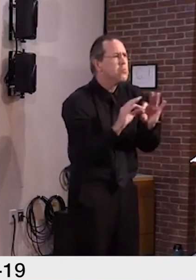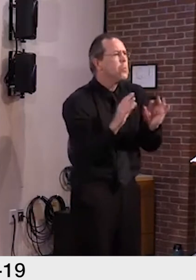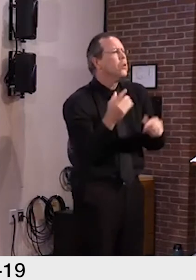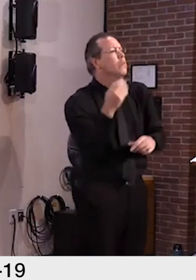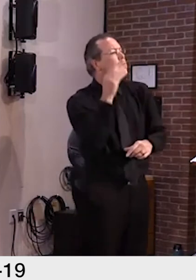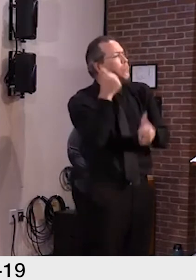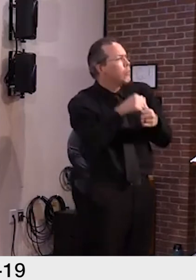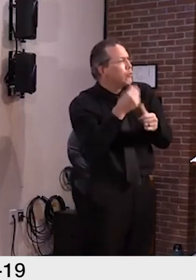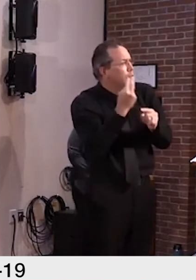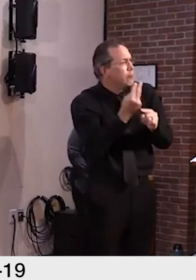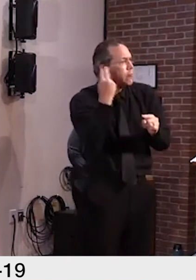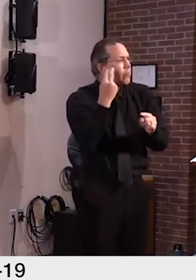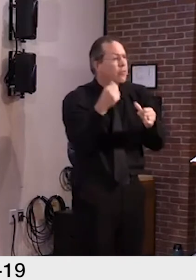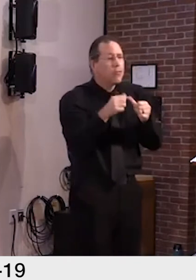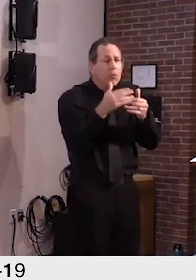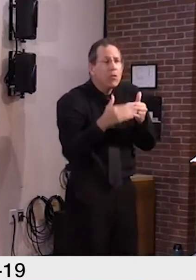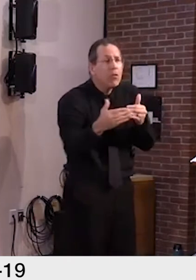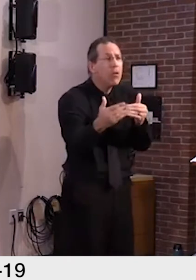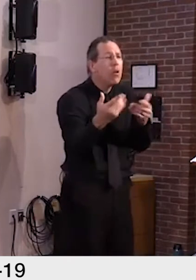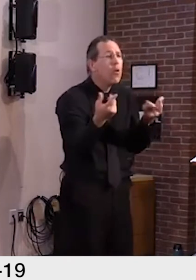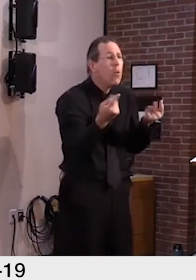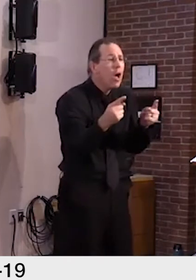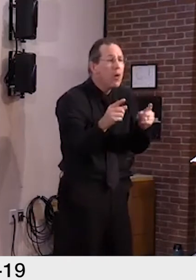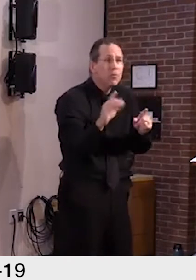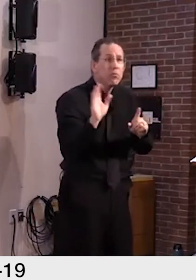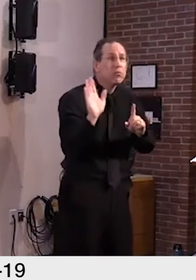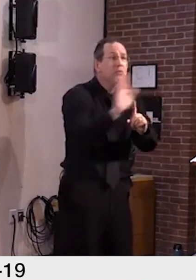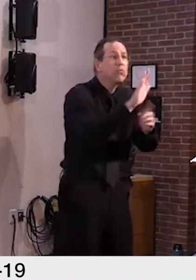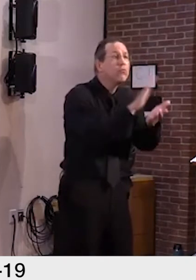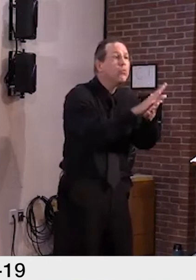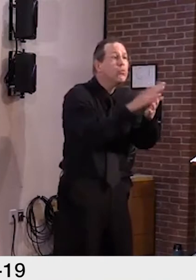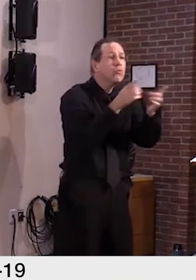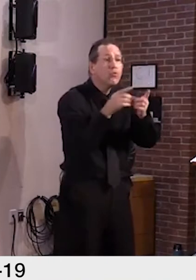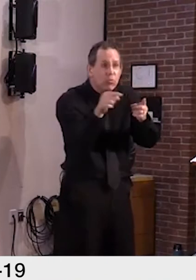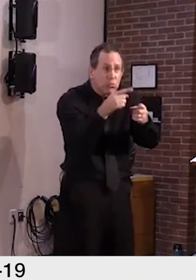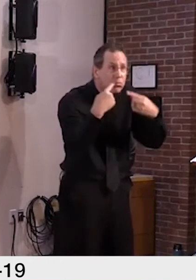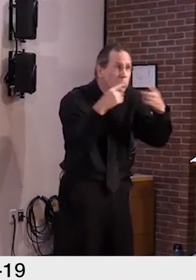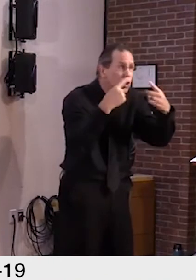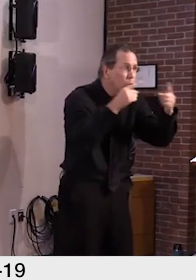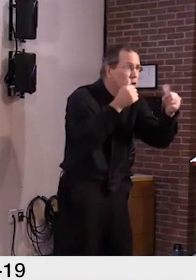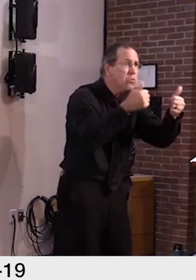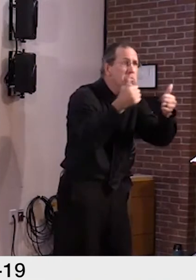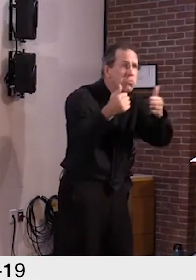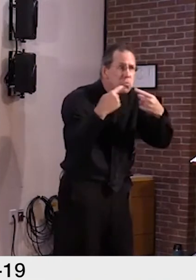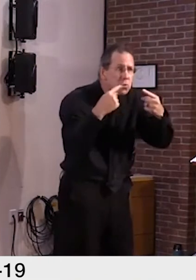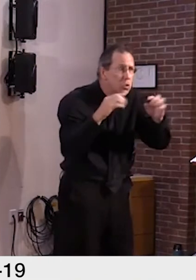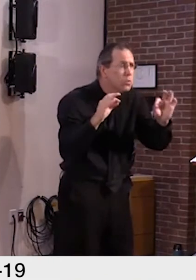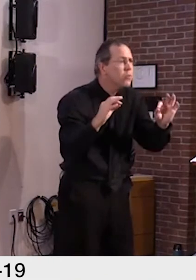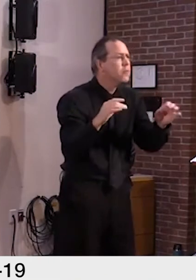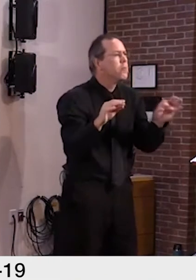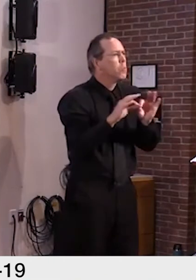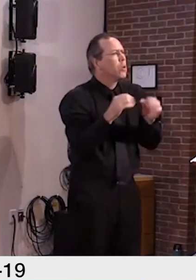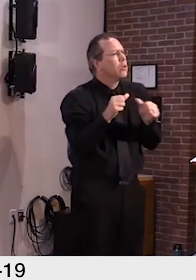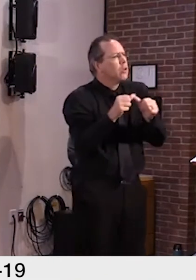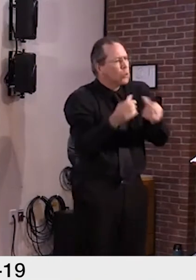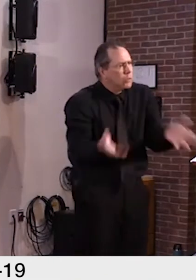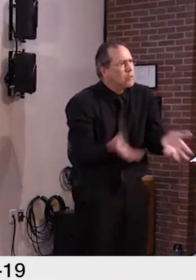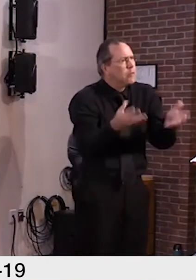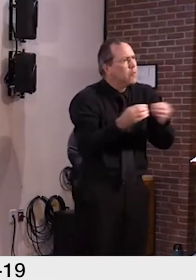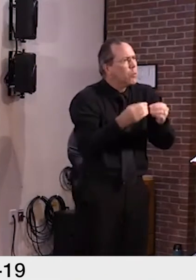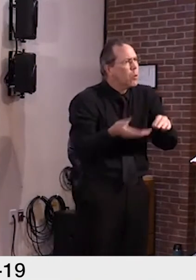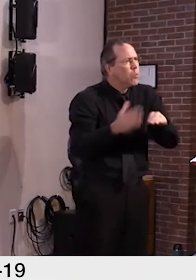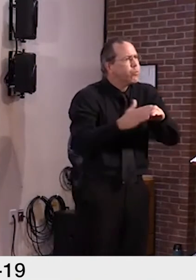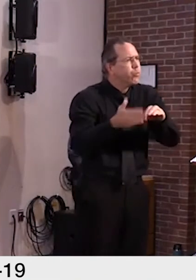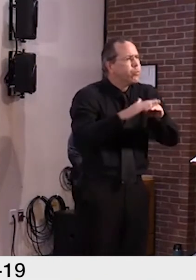Their success and our ability to maintain and expand in-person learning for our kids depends on